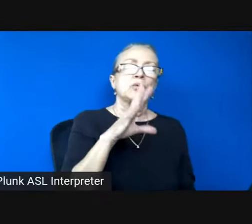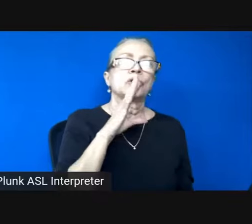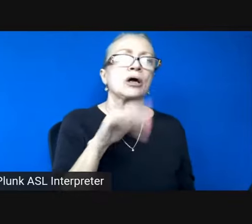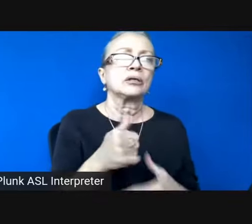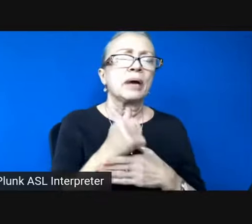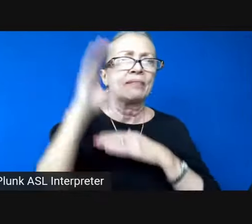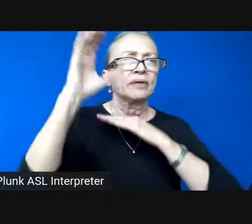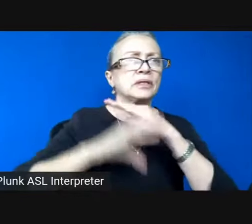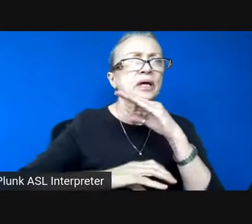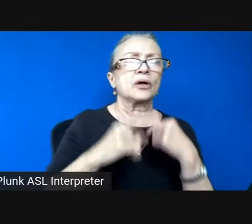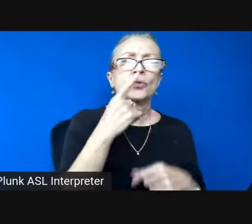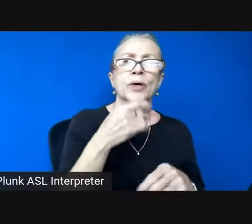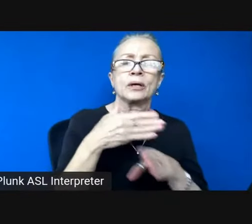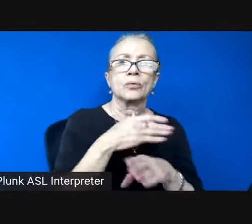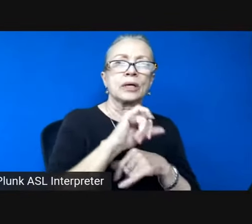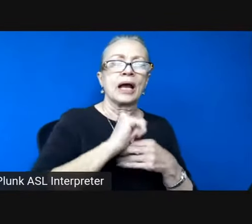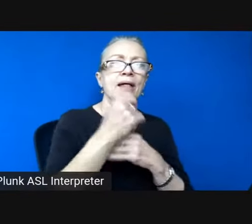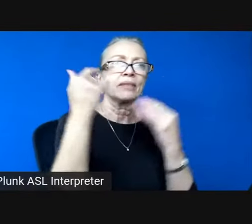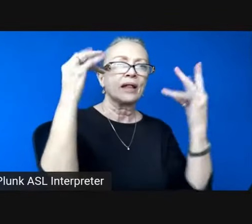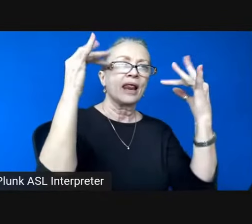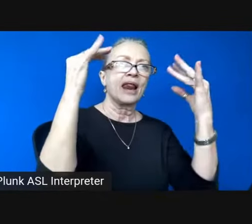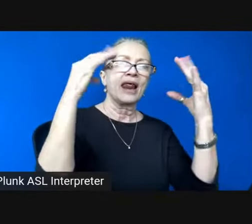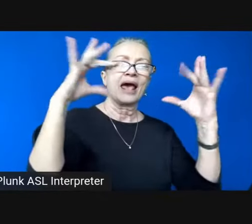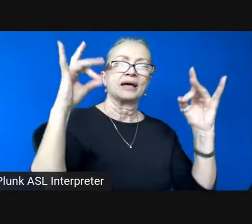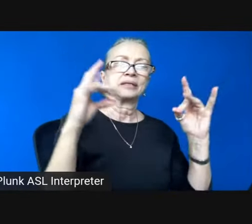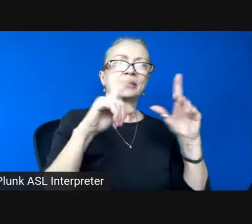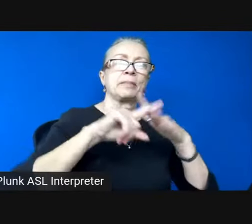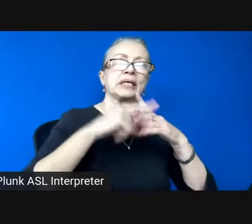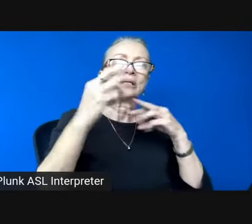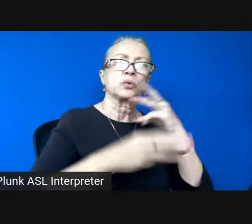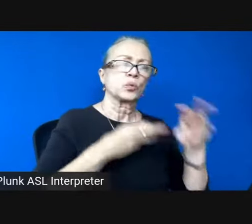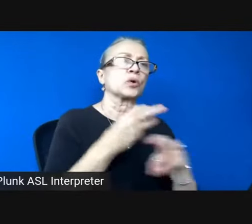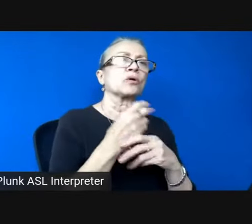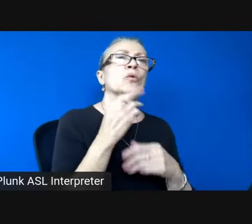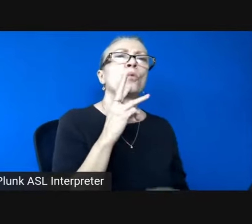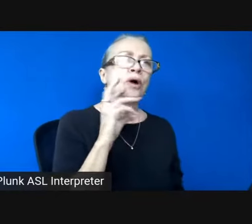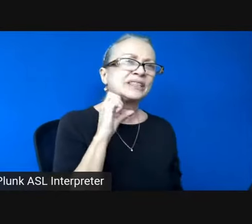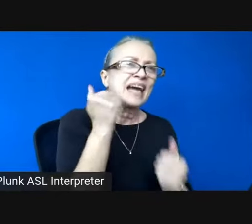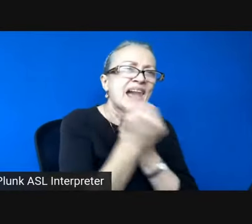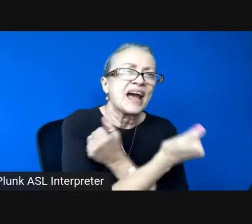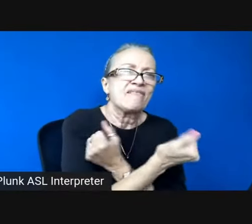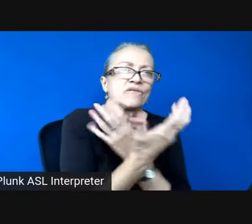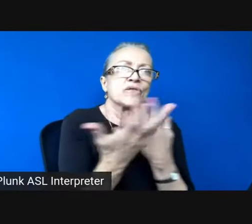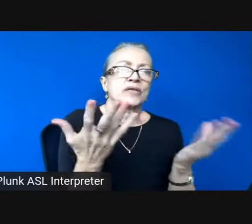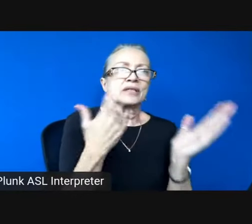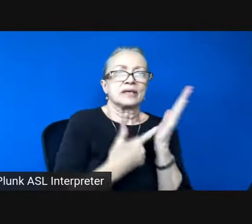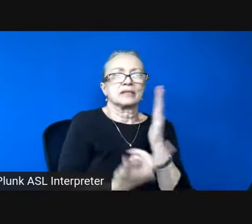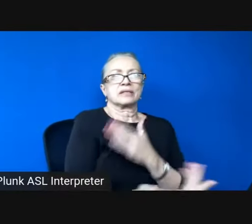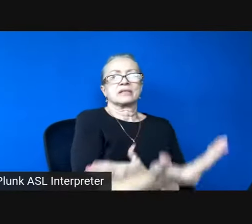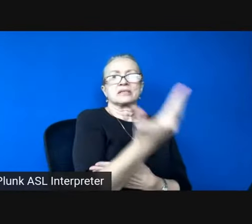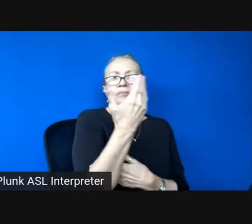glimmering light at the beginning of the world was in all things this morning in the pre